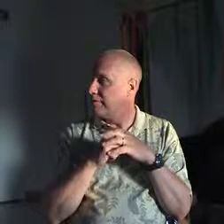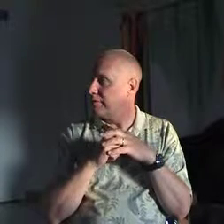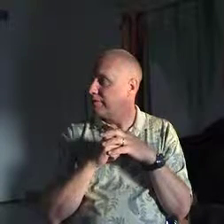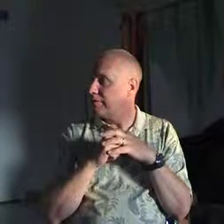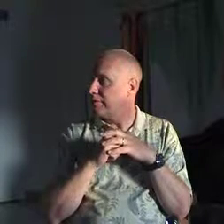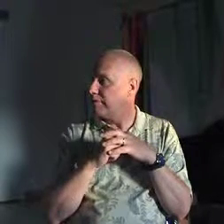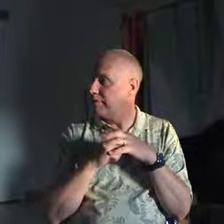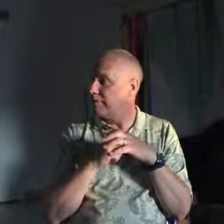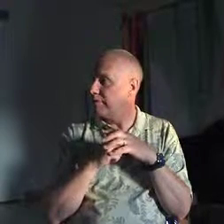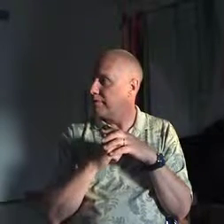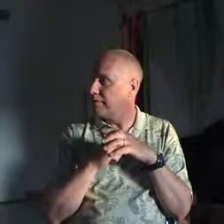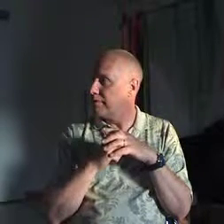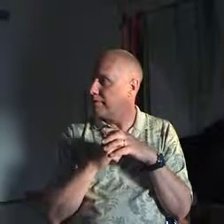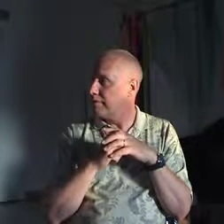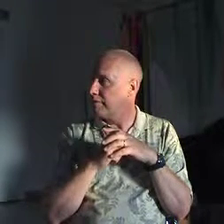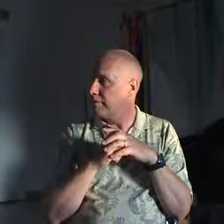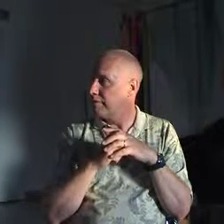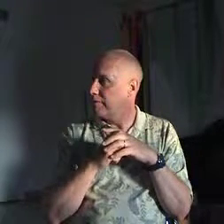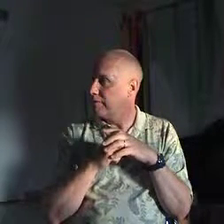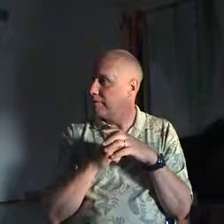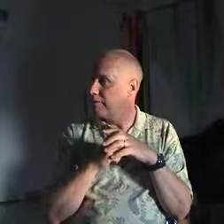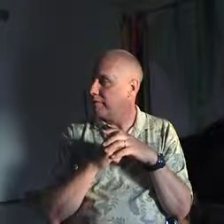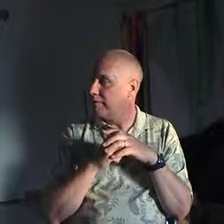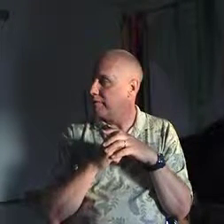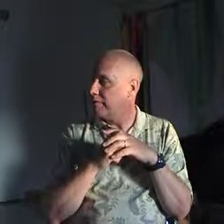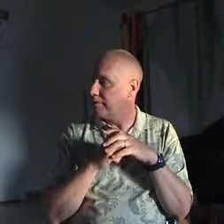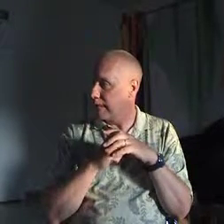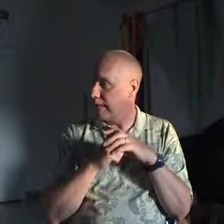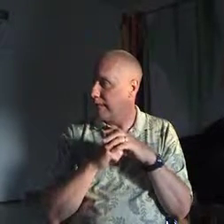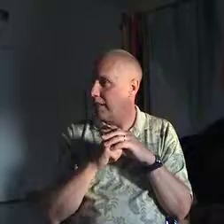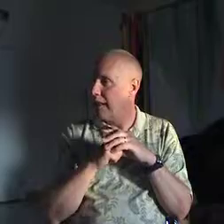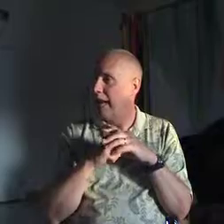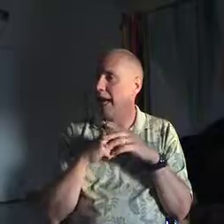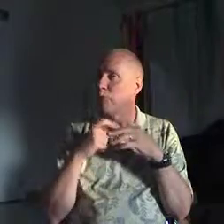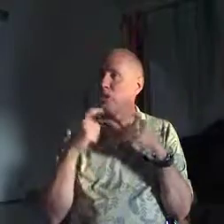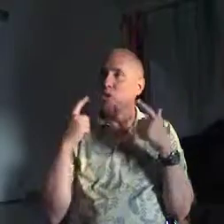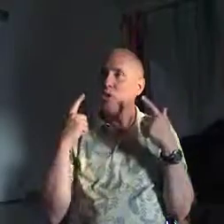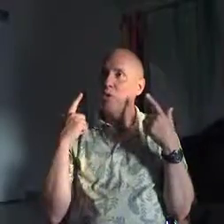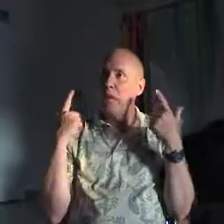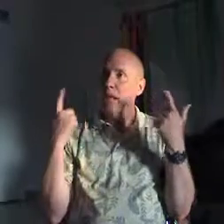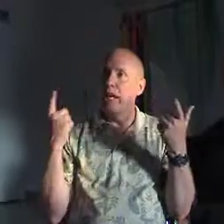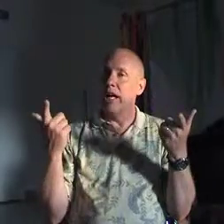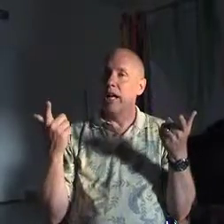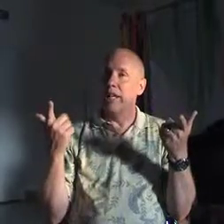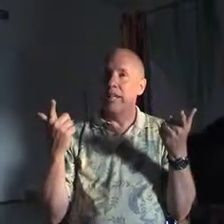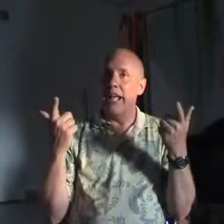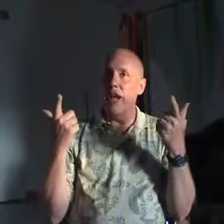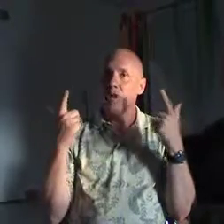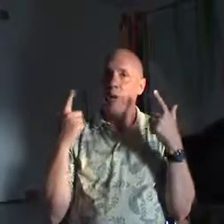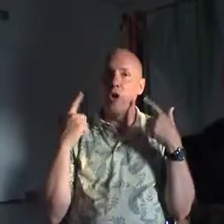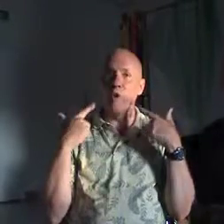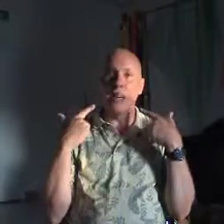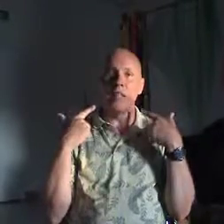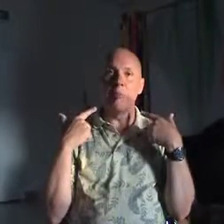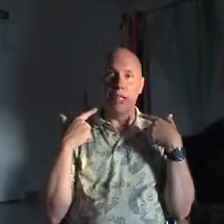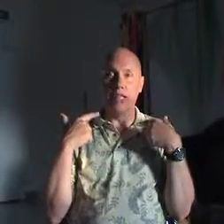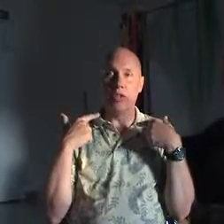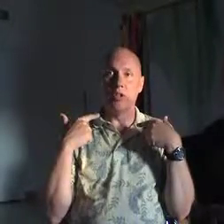women, it's still a conflict in the Yes. And when you allow your own mind to be healed,